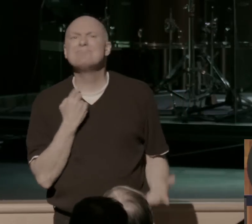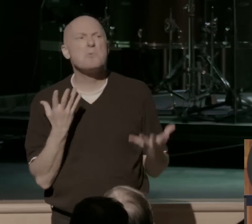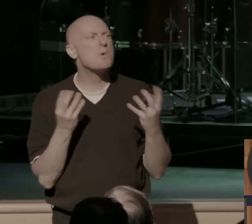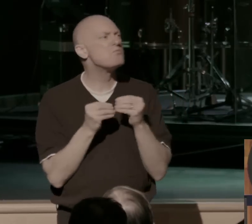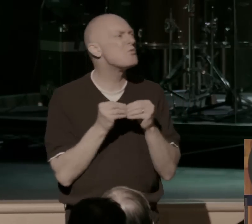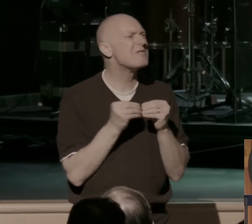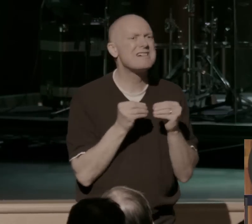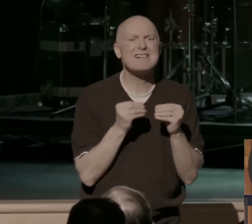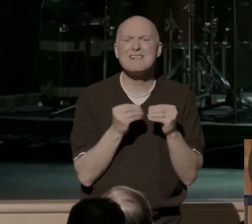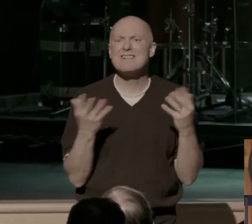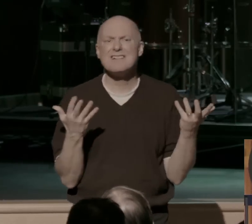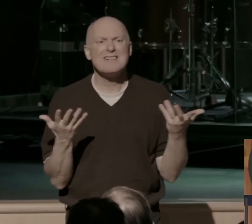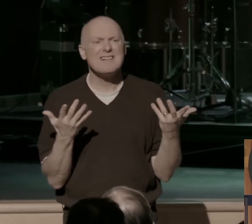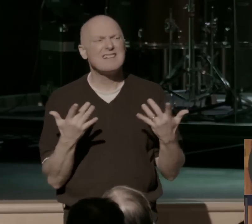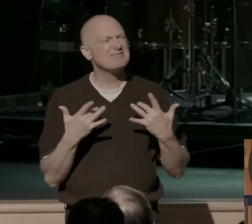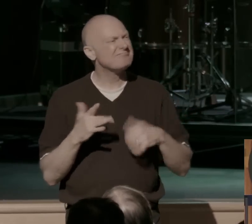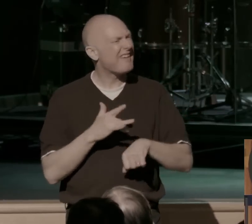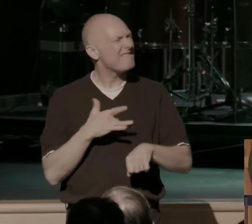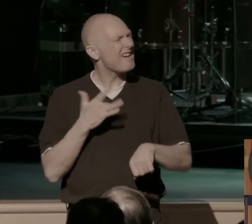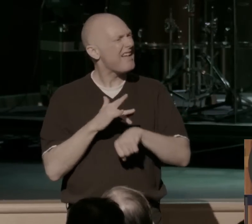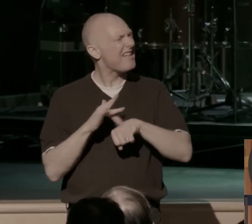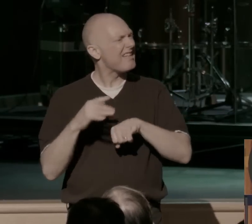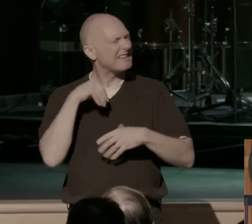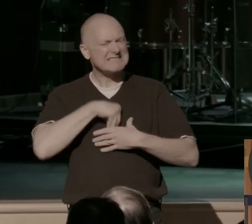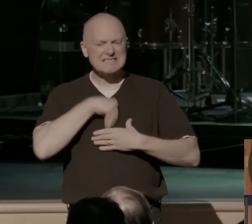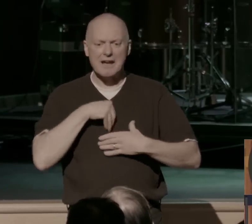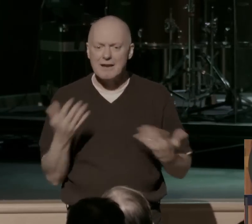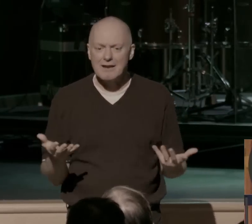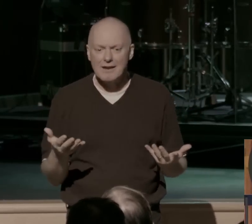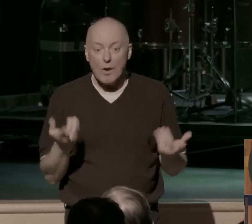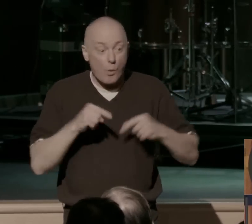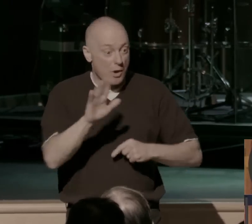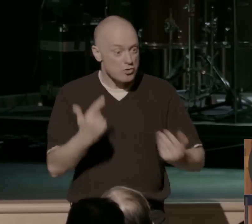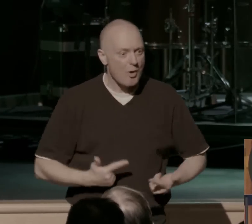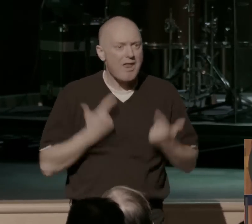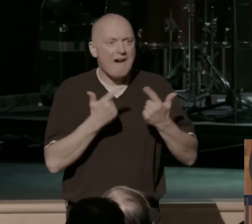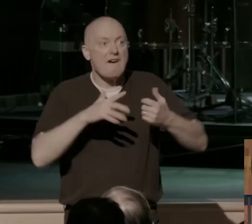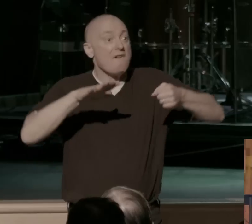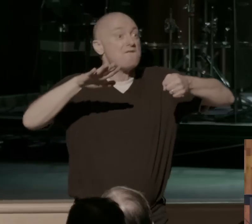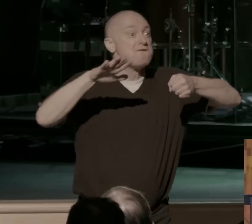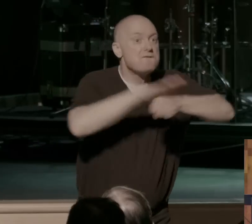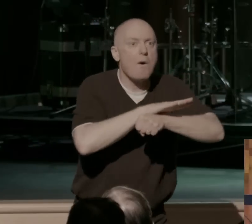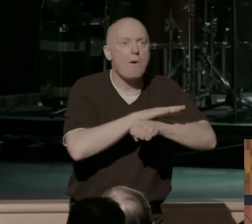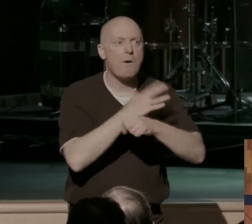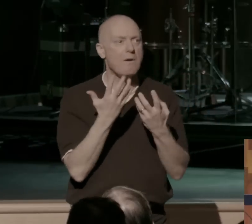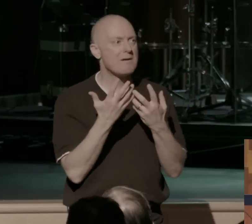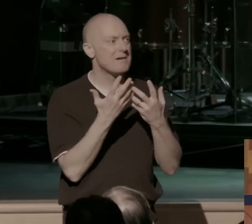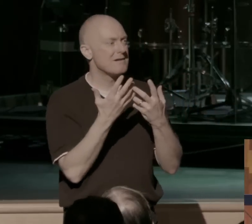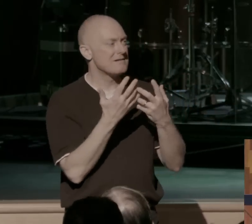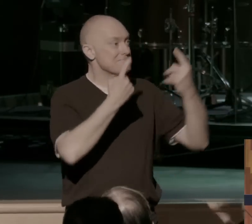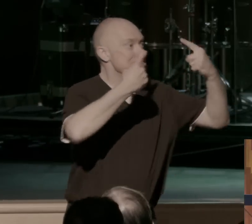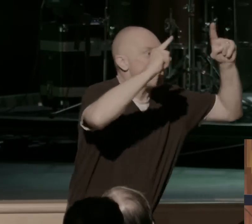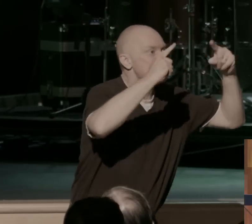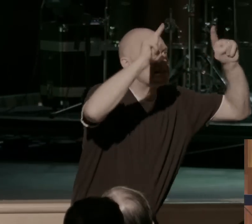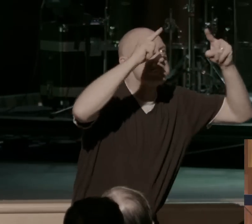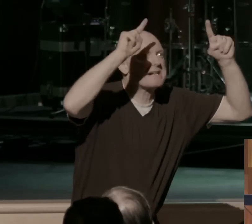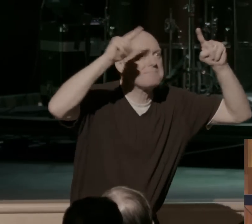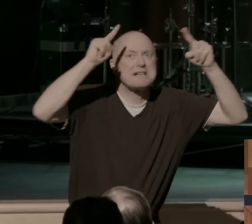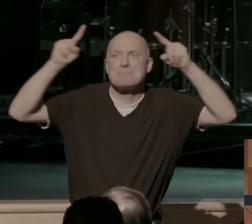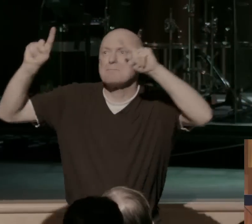something more, still empty. And when your life is full of achievement, yet you don't have God, if all you